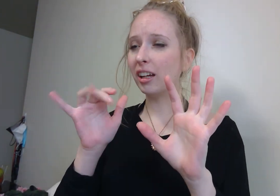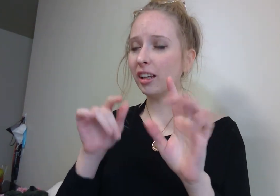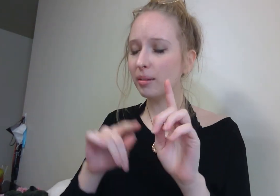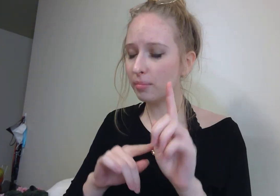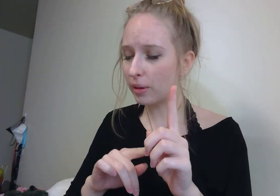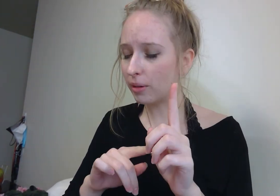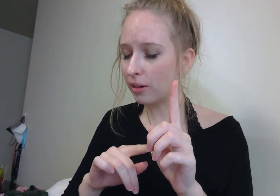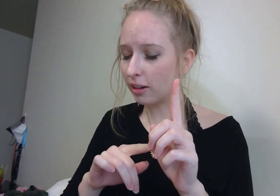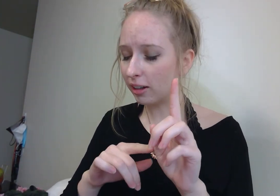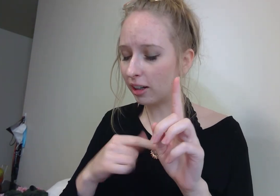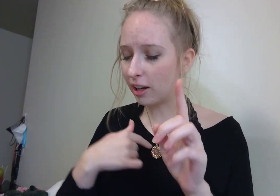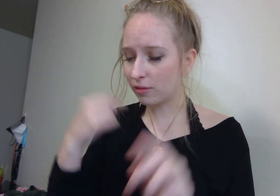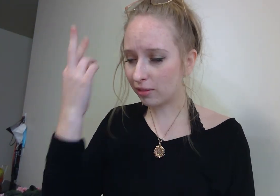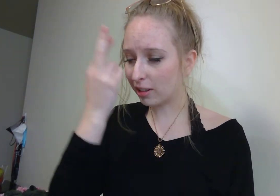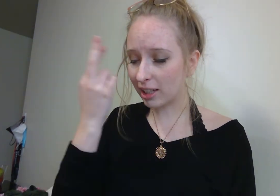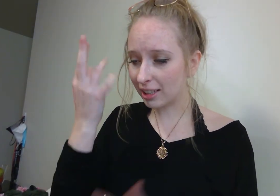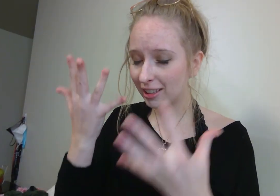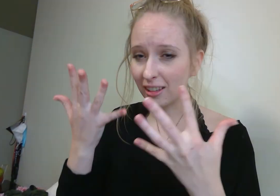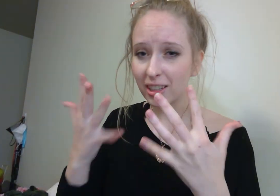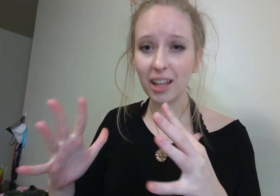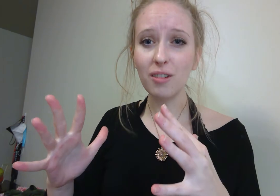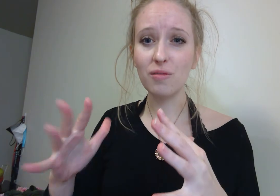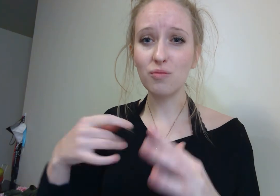this is it. We're all going to die in the street.